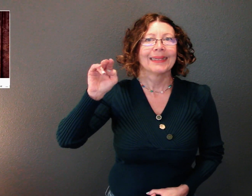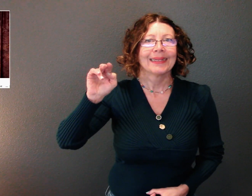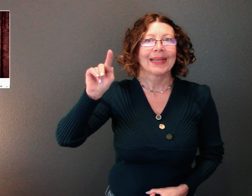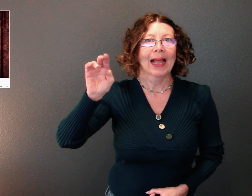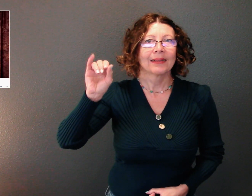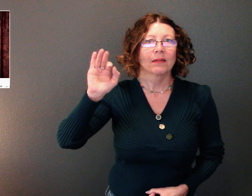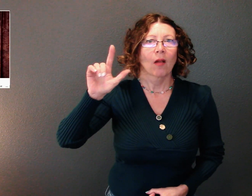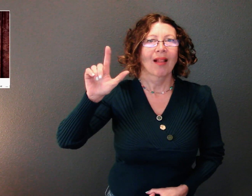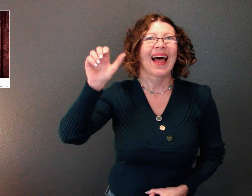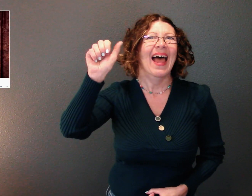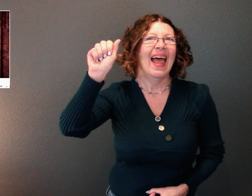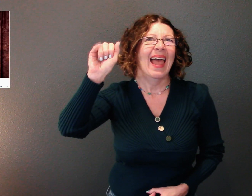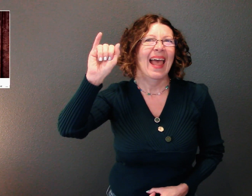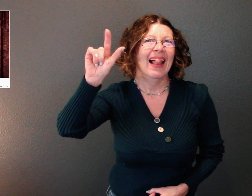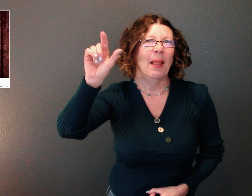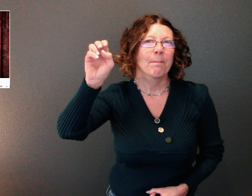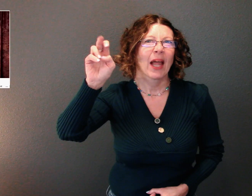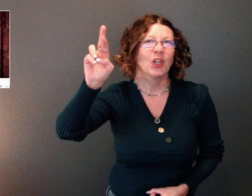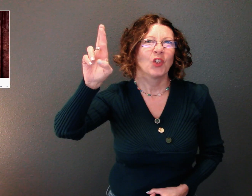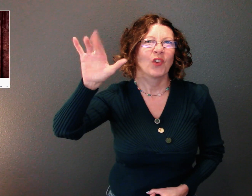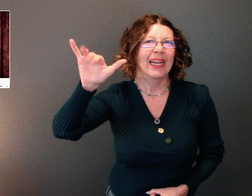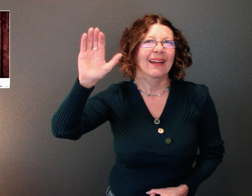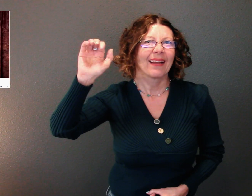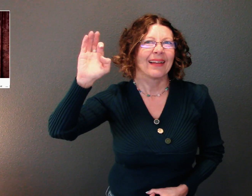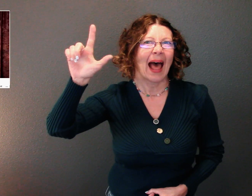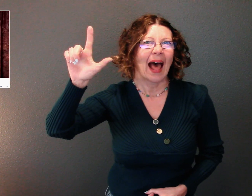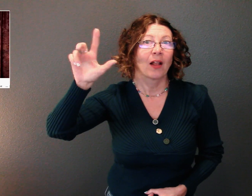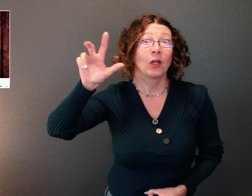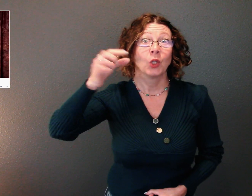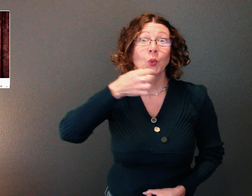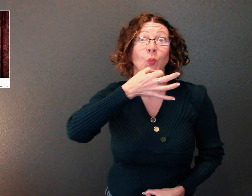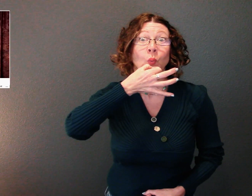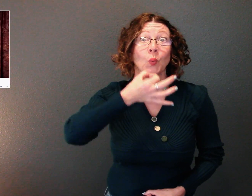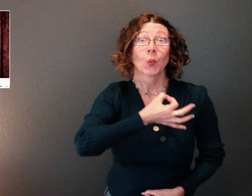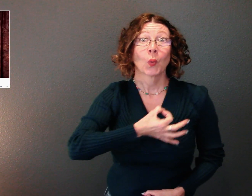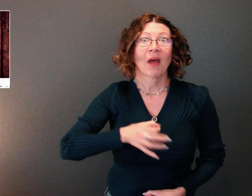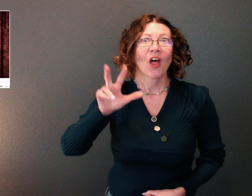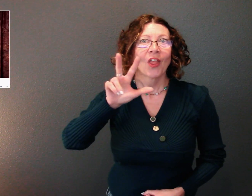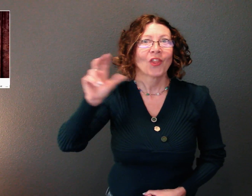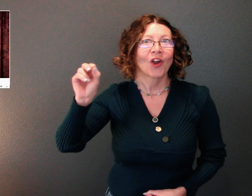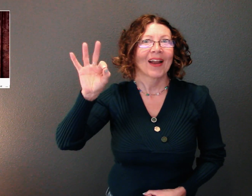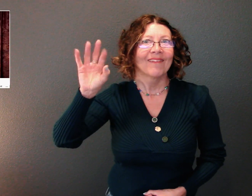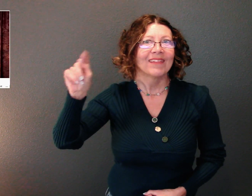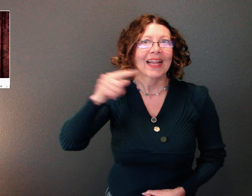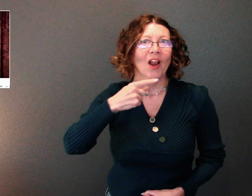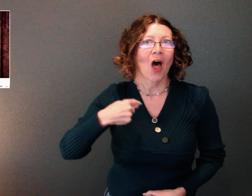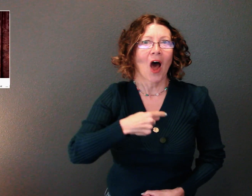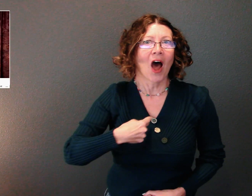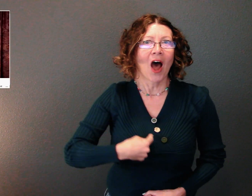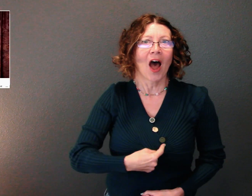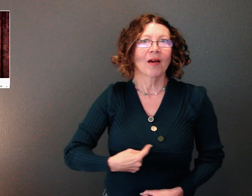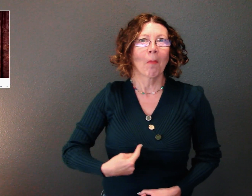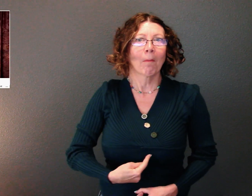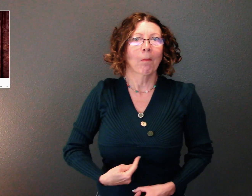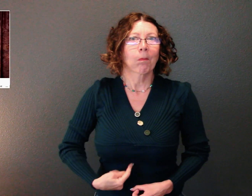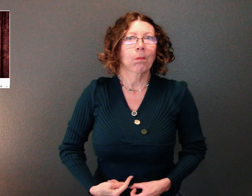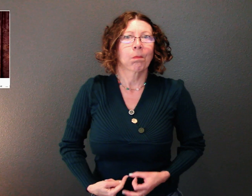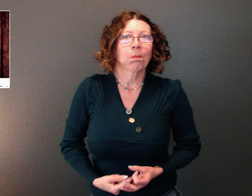alimentary canal and primarily this is a tube that's about 30 feet in length that starts at the mouth and ends at the anus. The